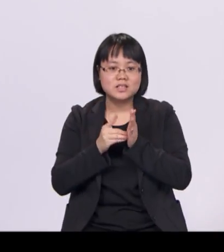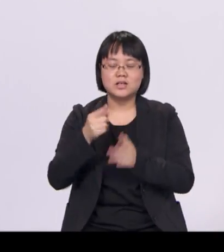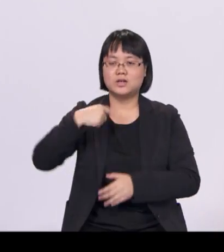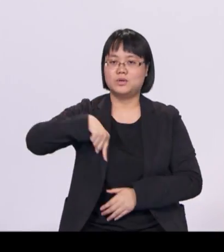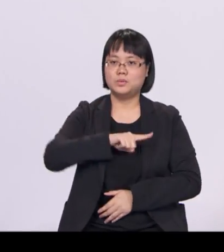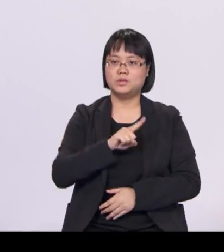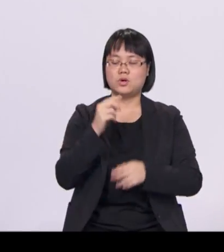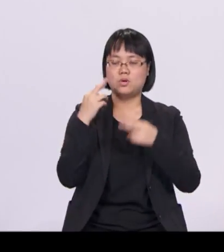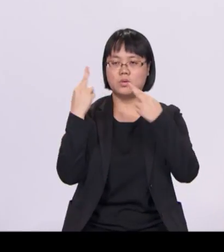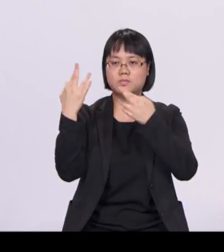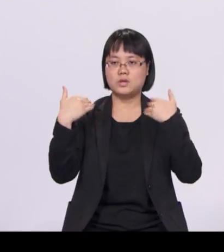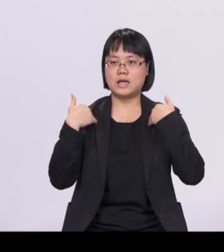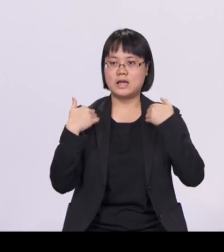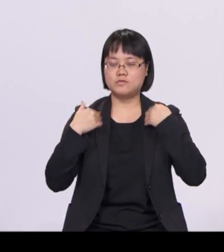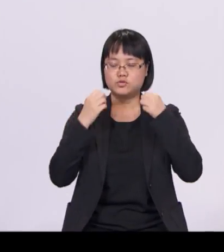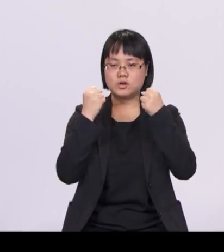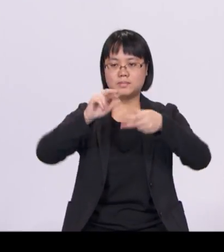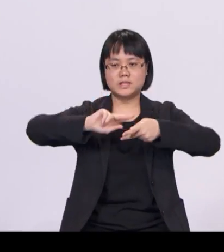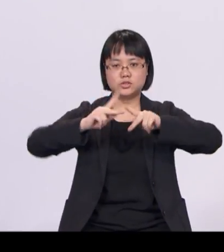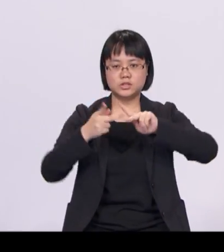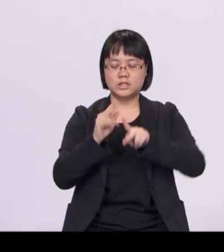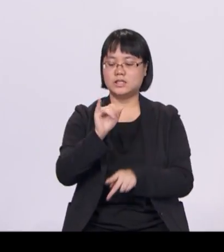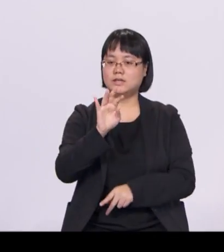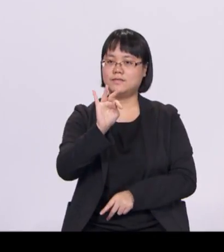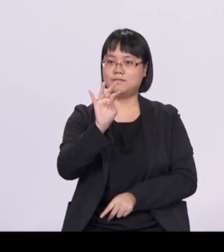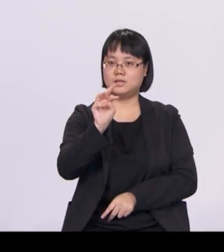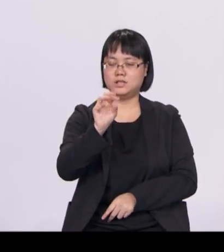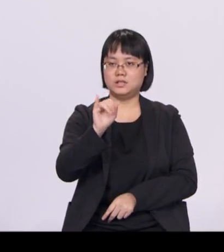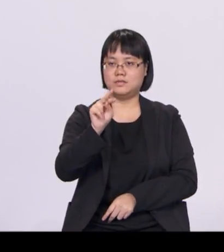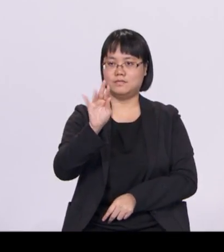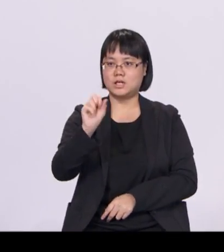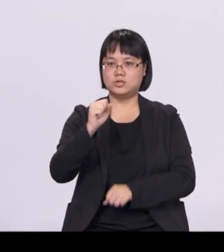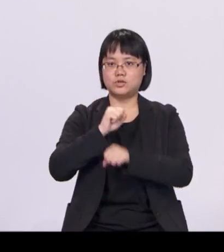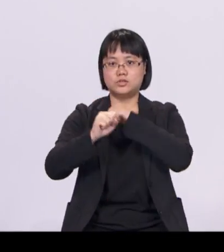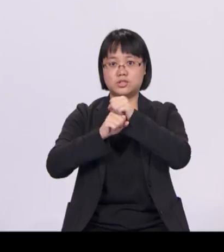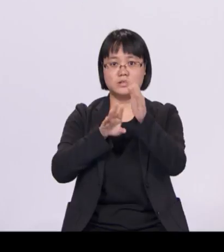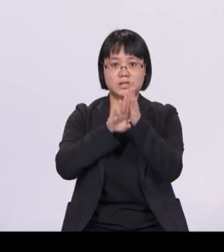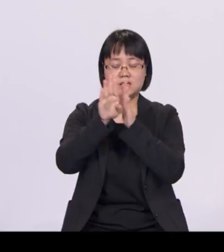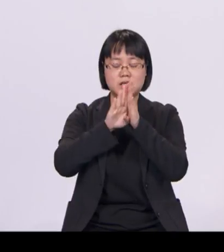in infrastructure development and enhance connectivity in the region.